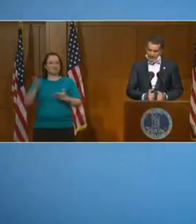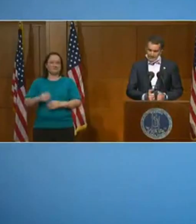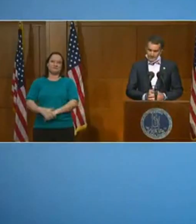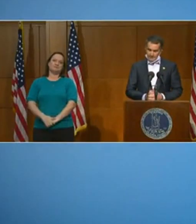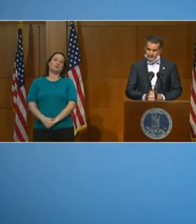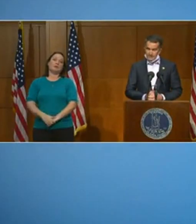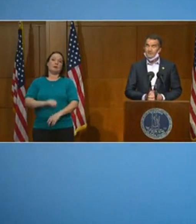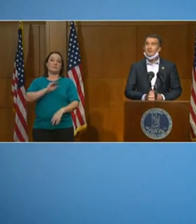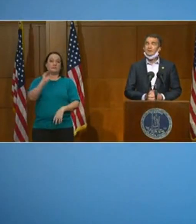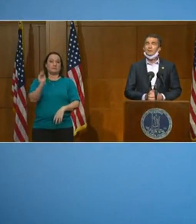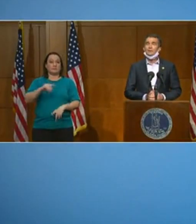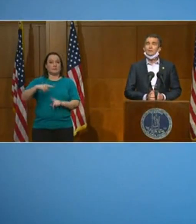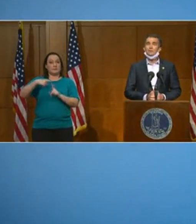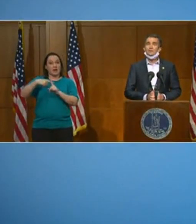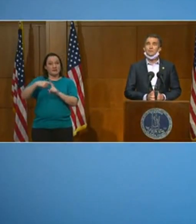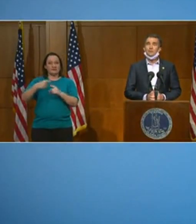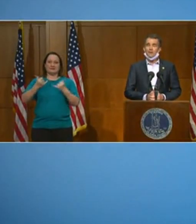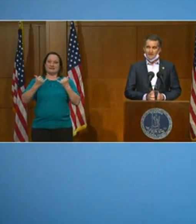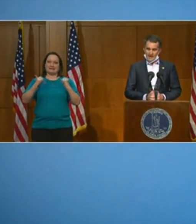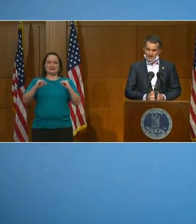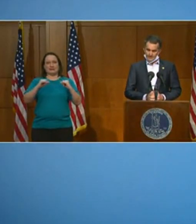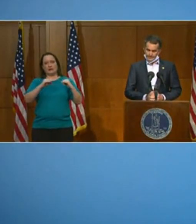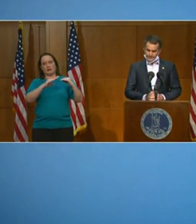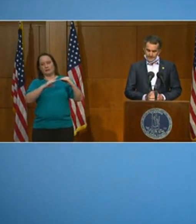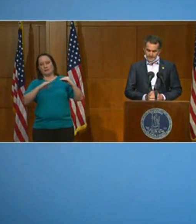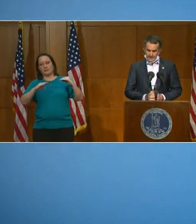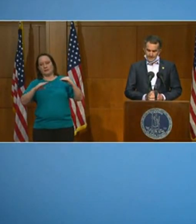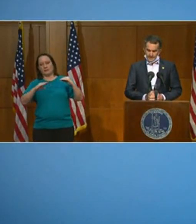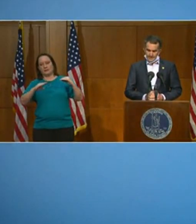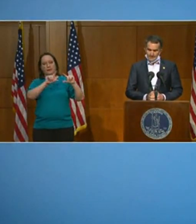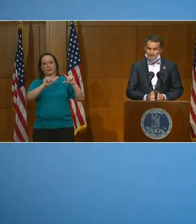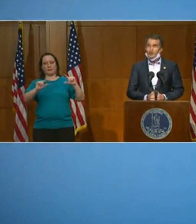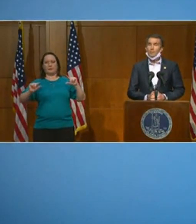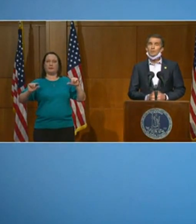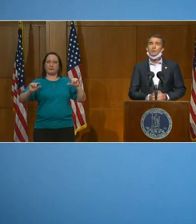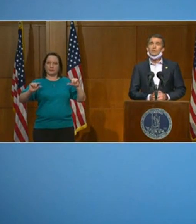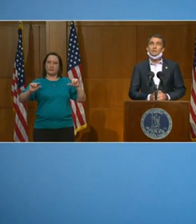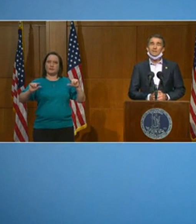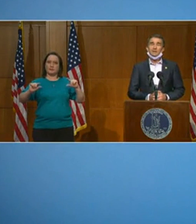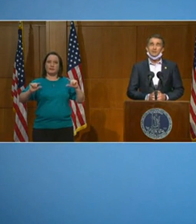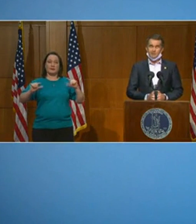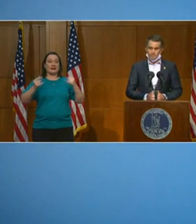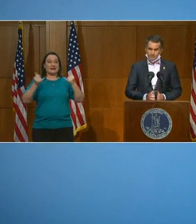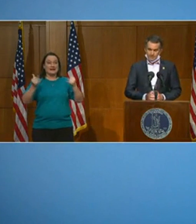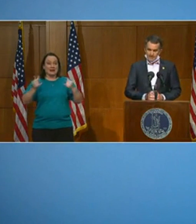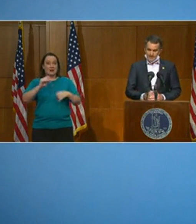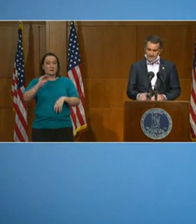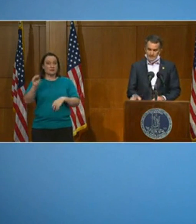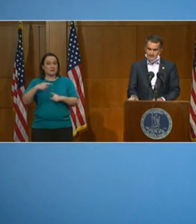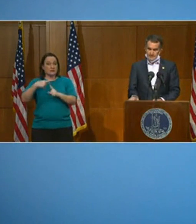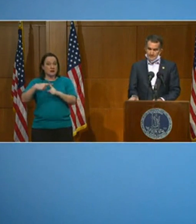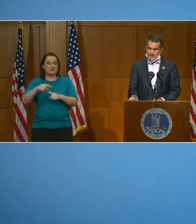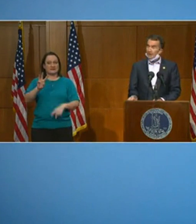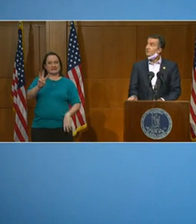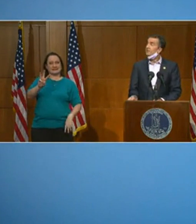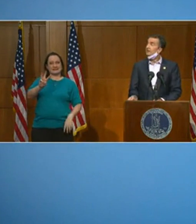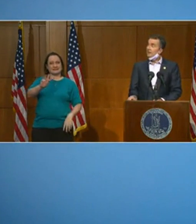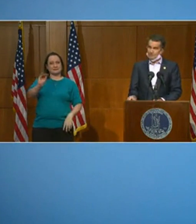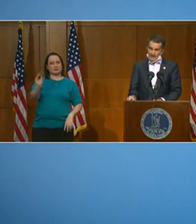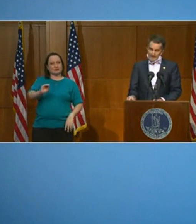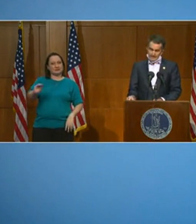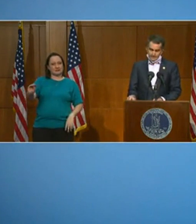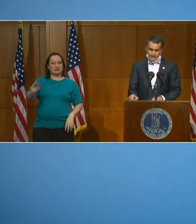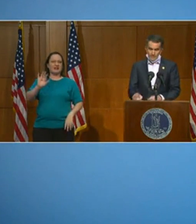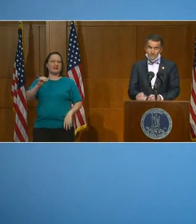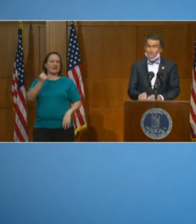positivity continues to trend down, and the latest number is 6%. That's the